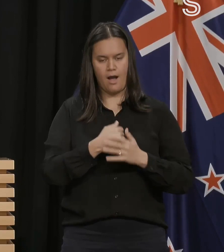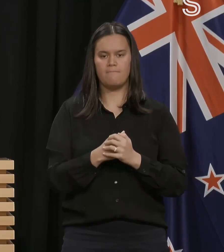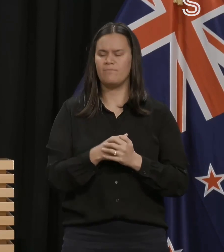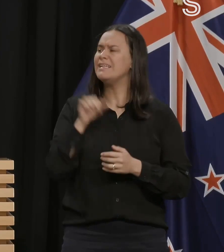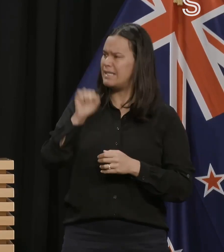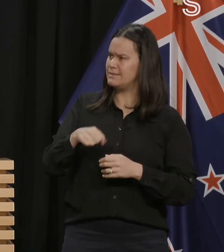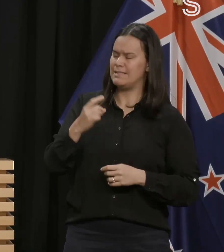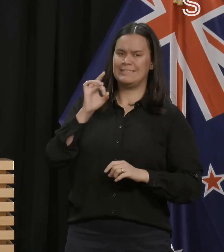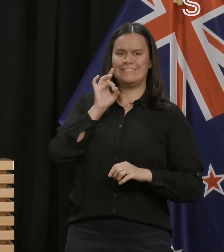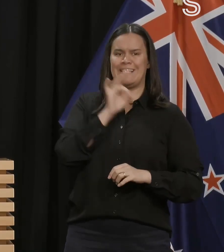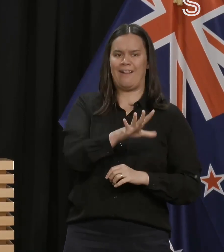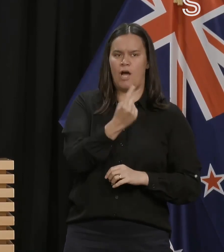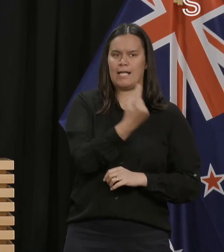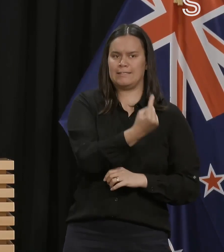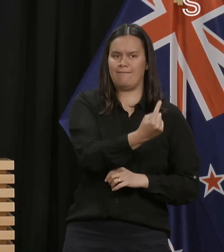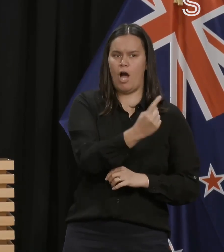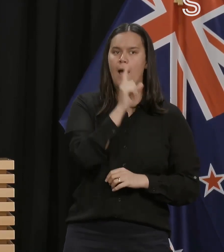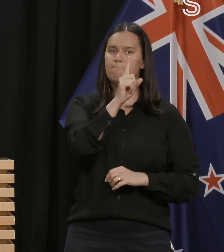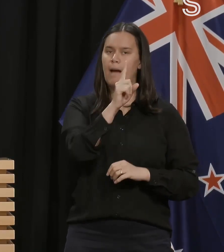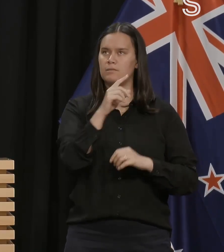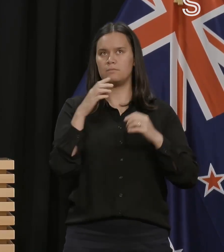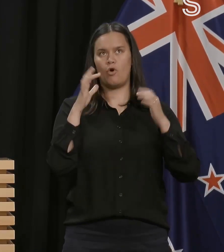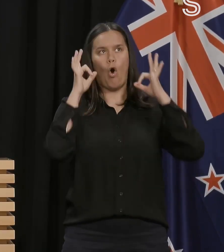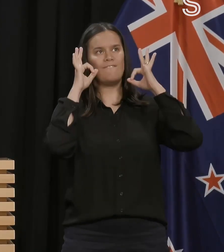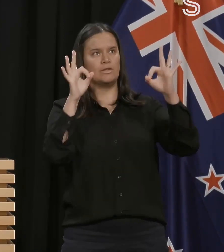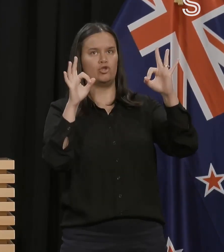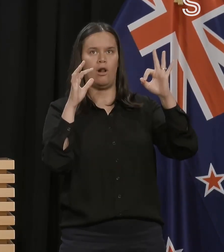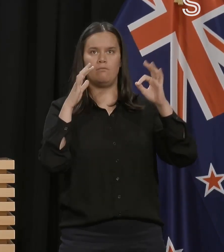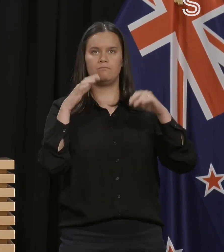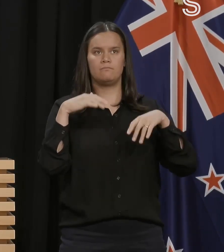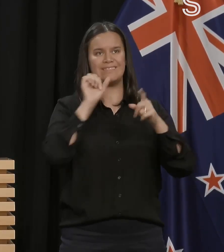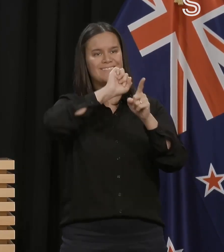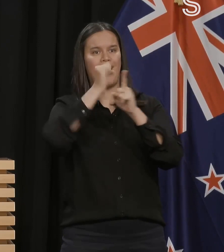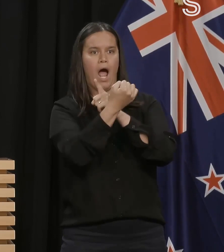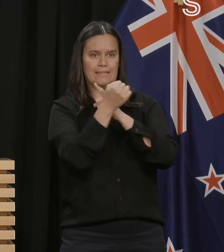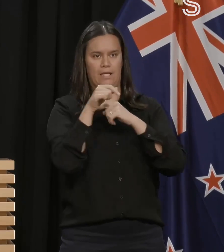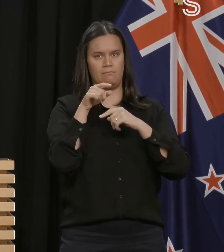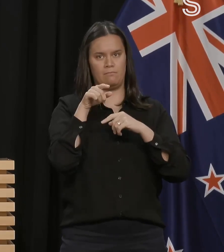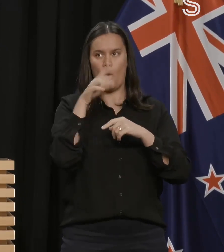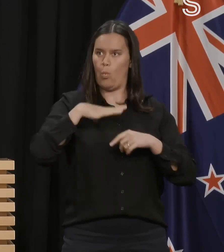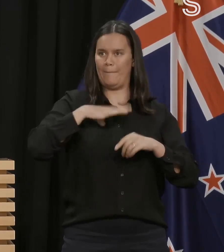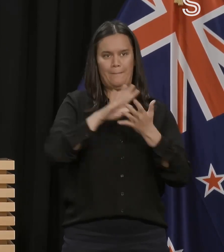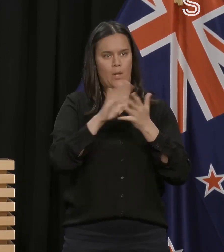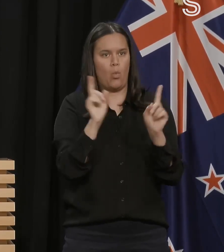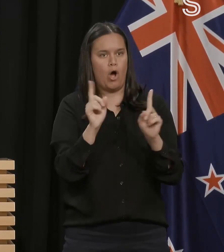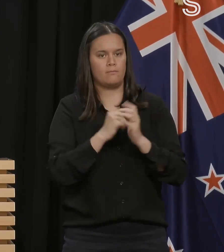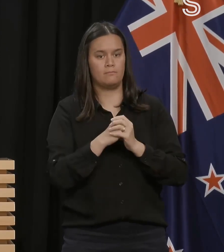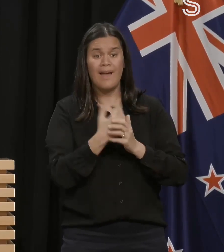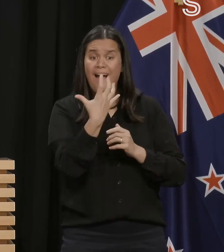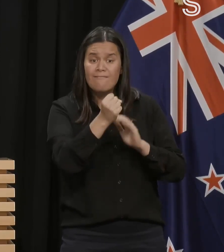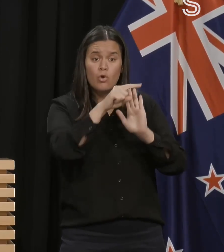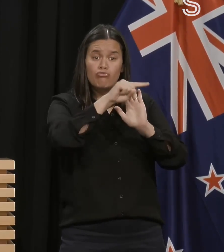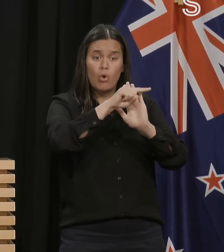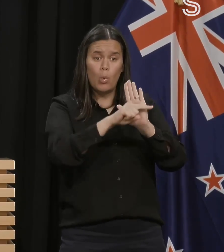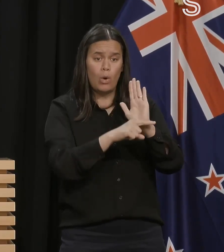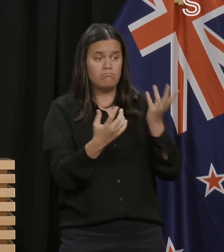What about, if you like, an official or a wider societal sense? Again, I think we have rules in place now, if someone wants to